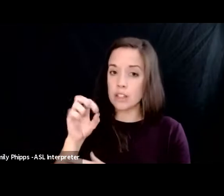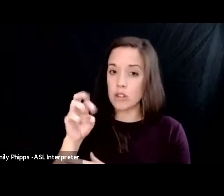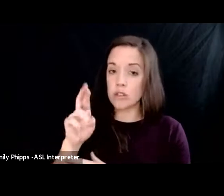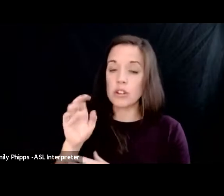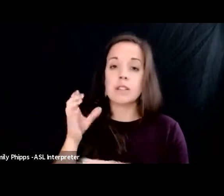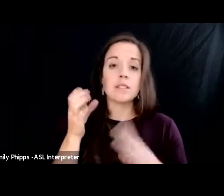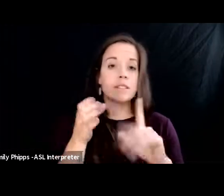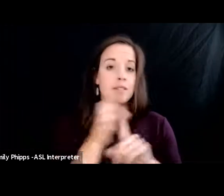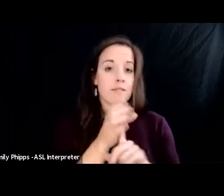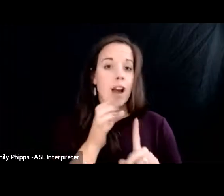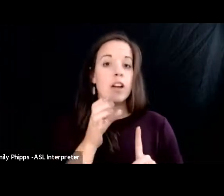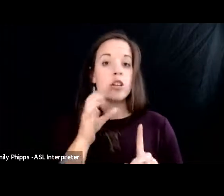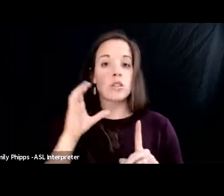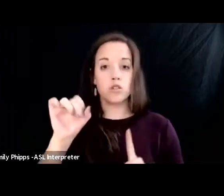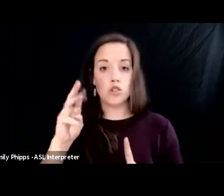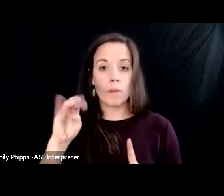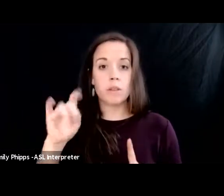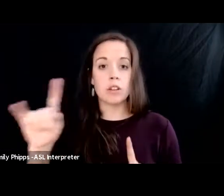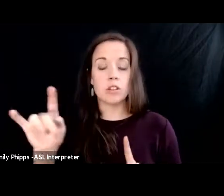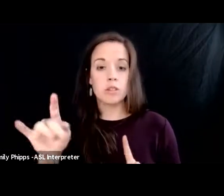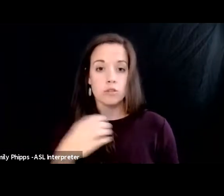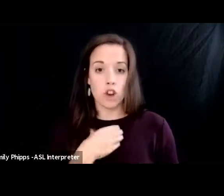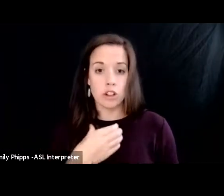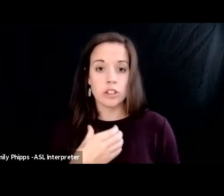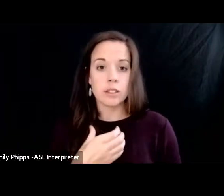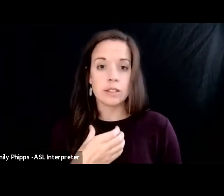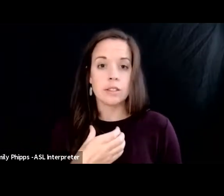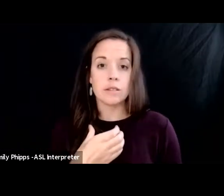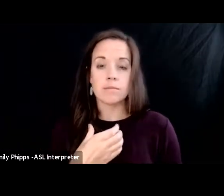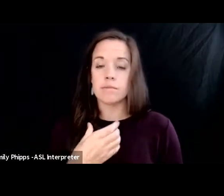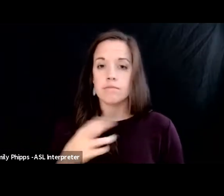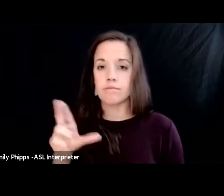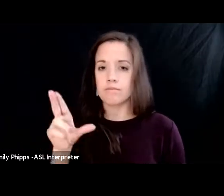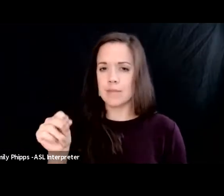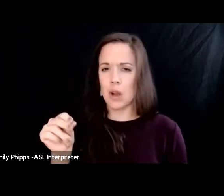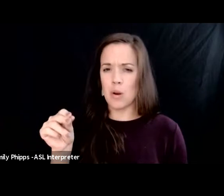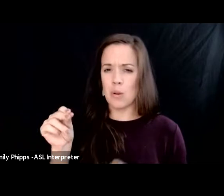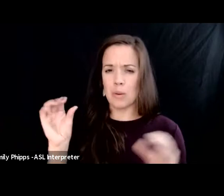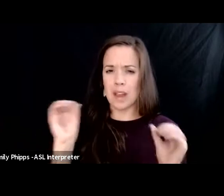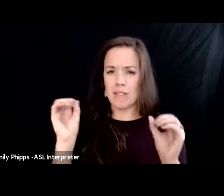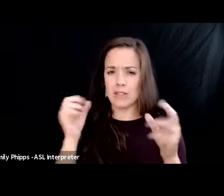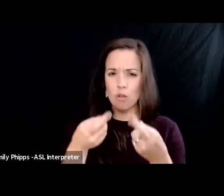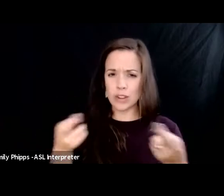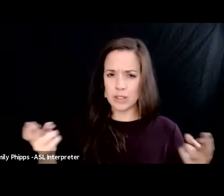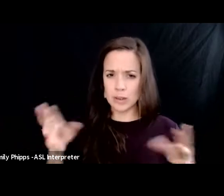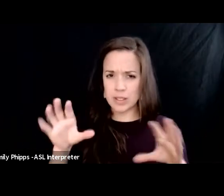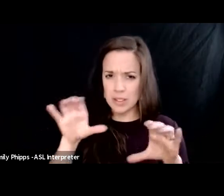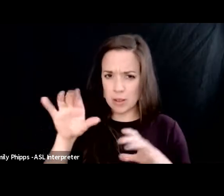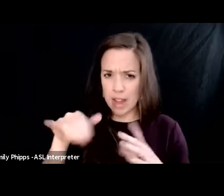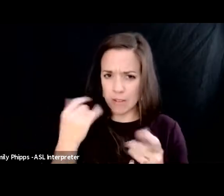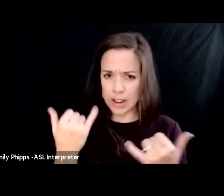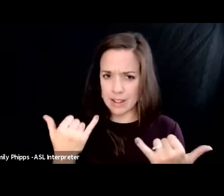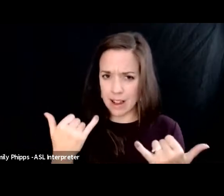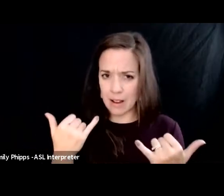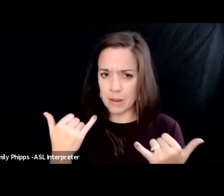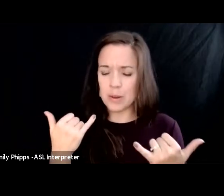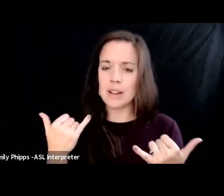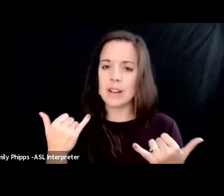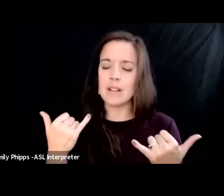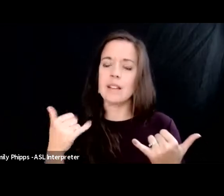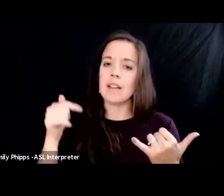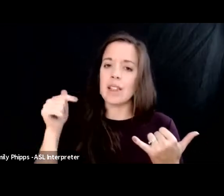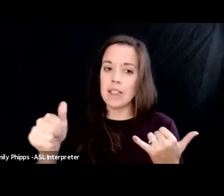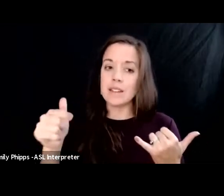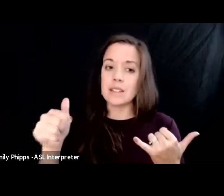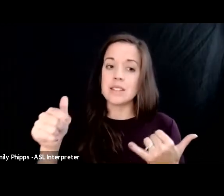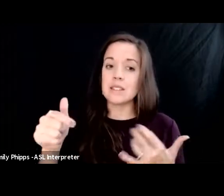and he's the response he got was no we don't have the resources to do that right now this is the probably